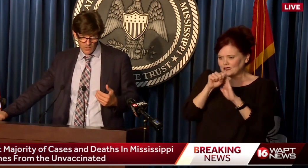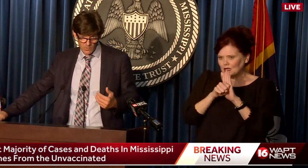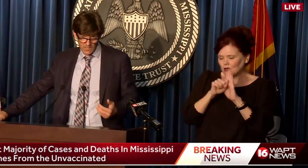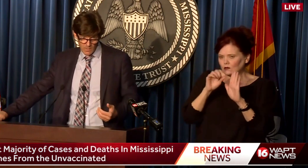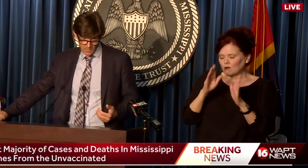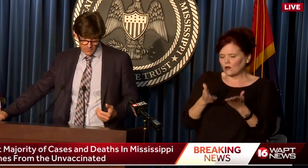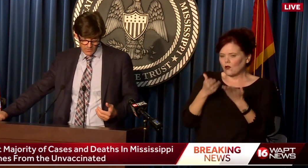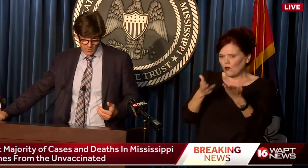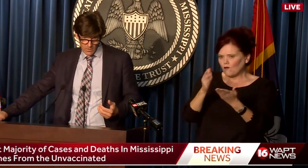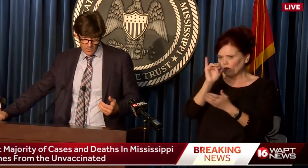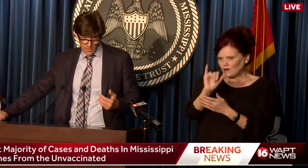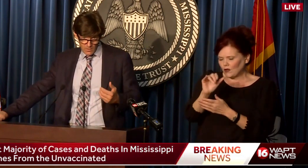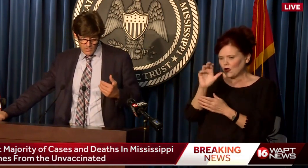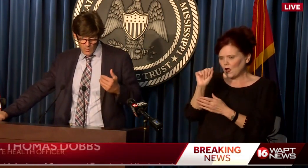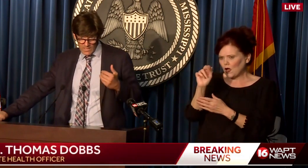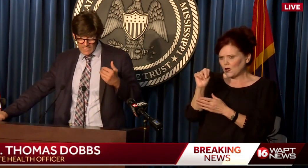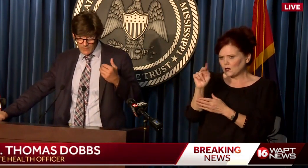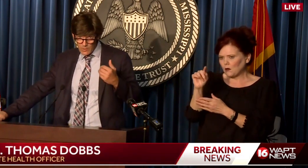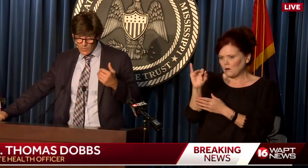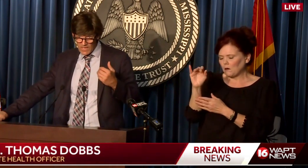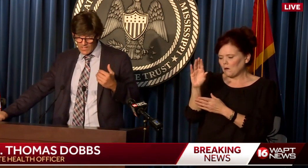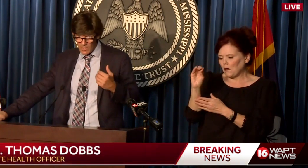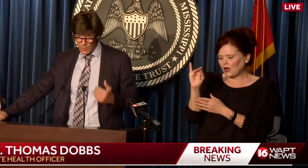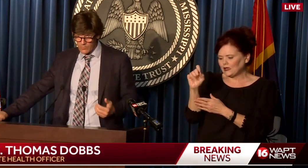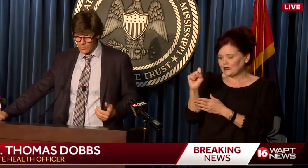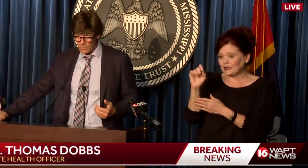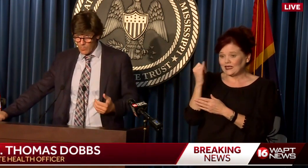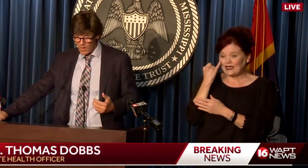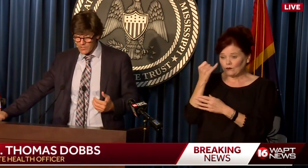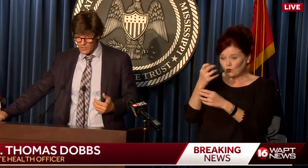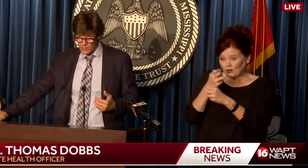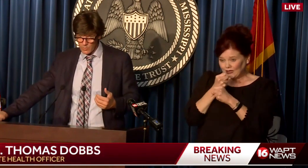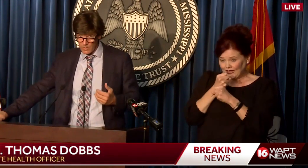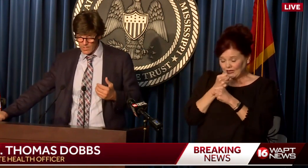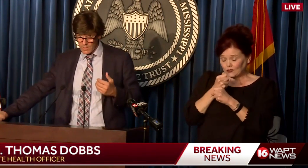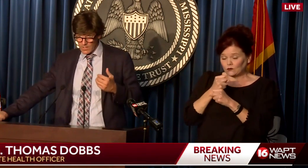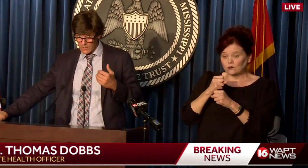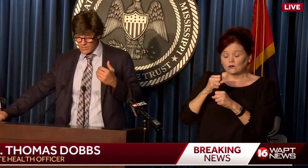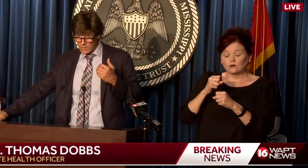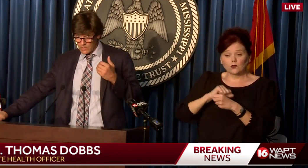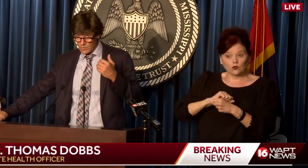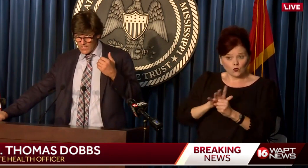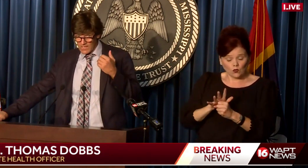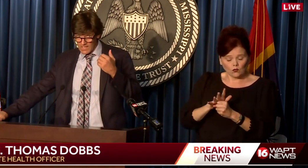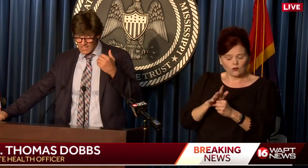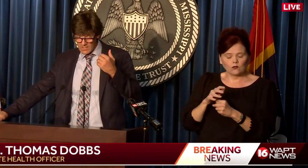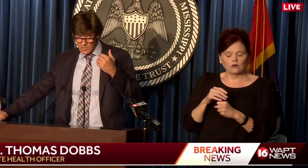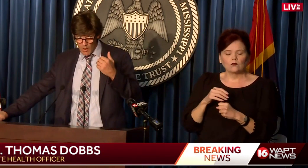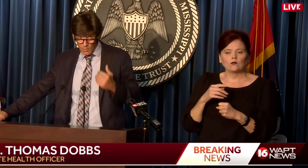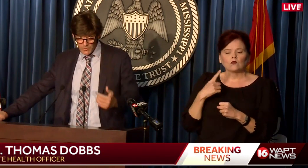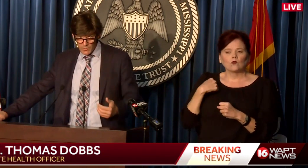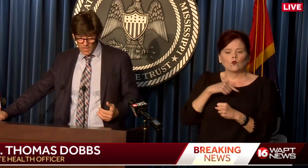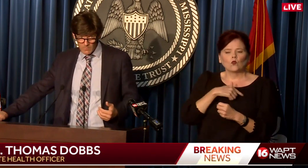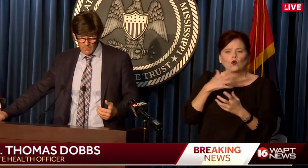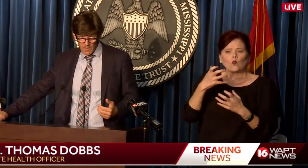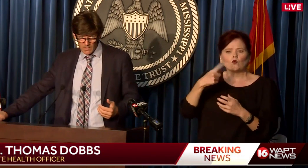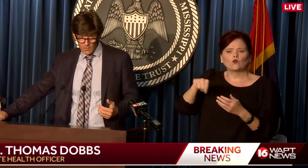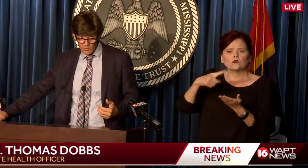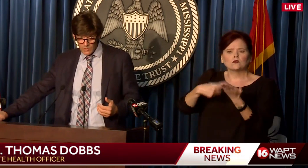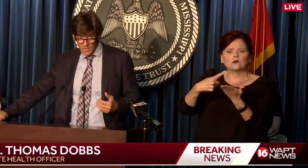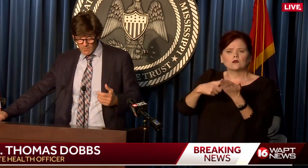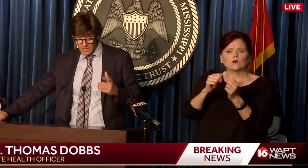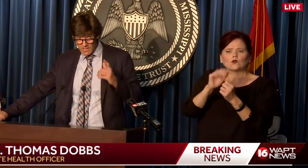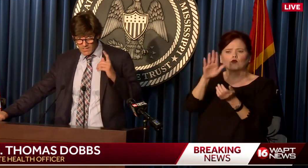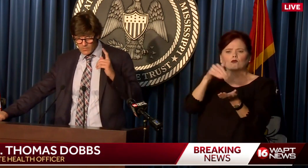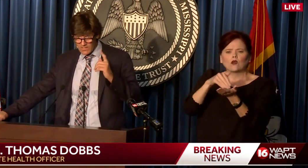offering monoclonal antibodies. So if you get COVID, we want you to talk with your doctor about